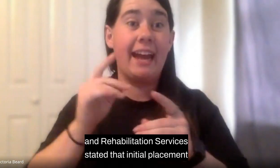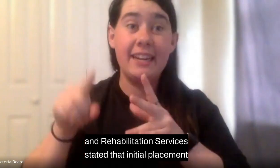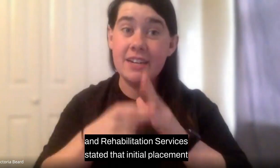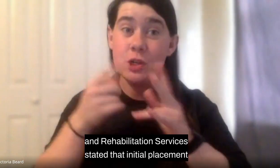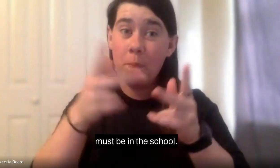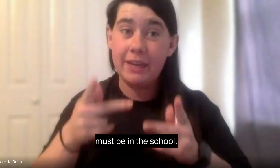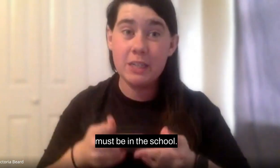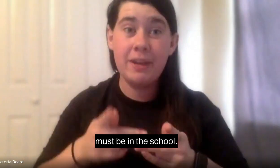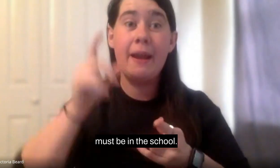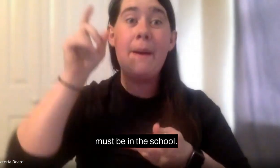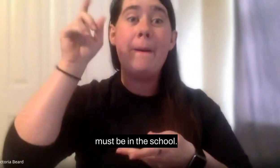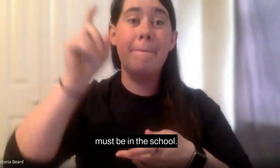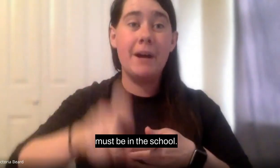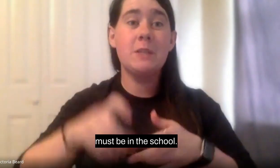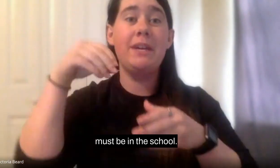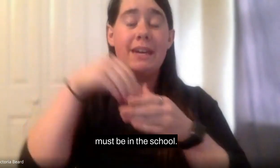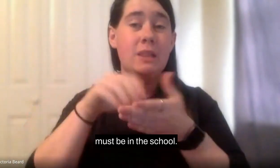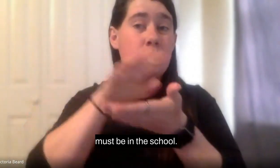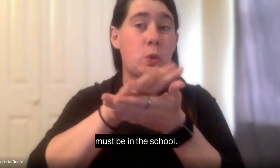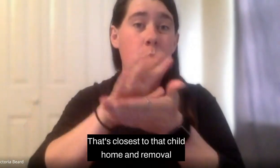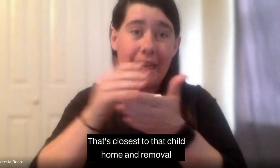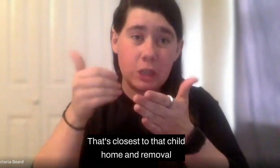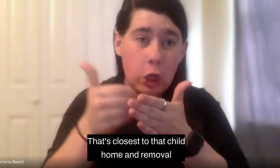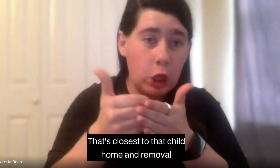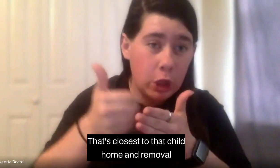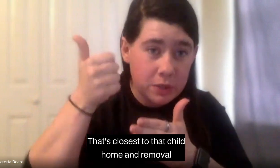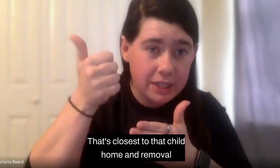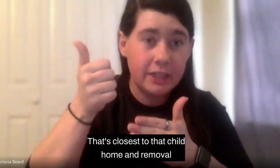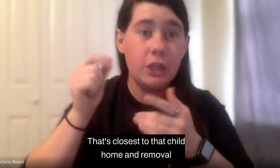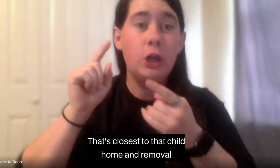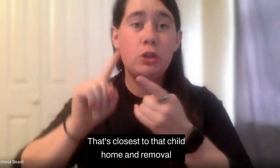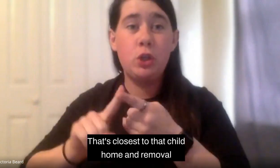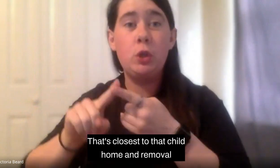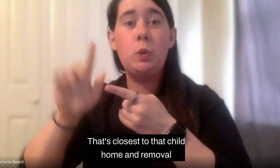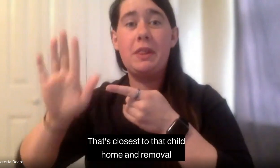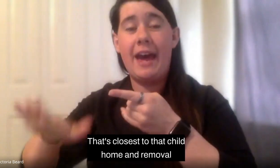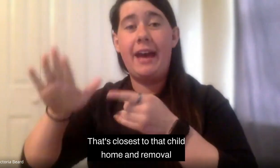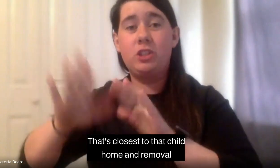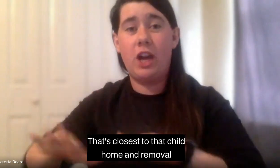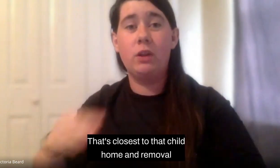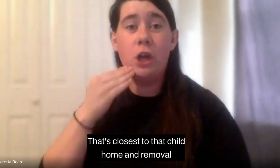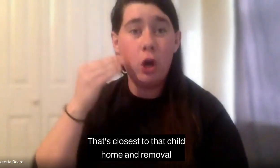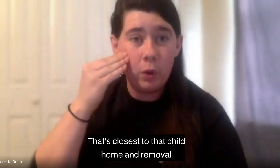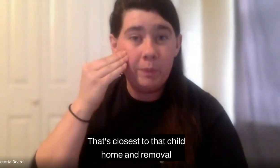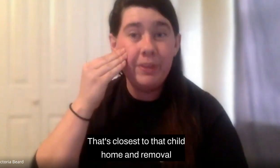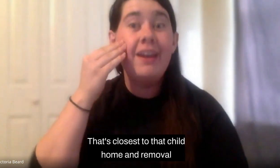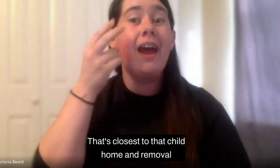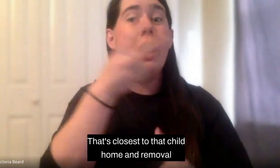initial placement must be in the school that's closest to that child's home. And